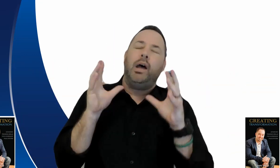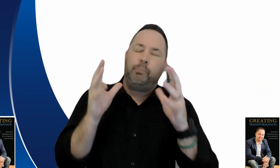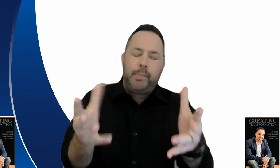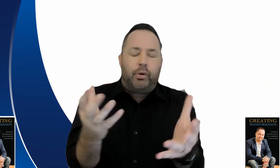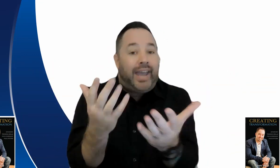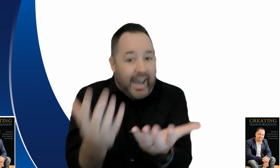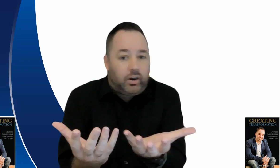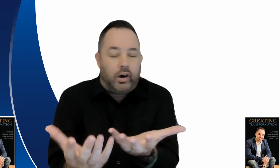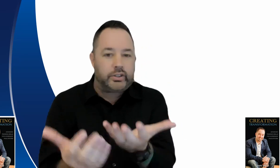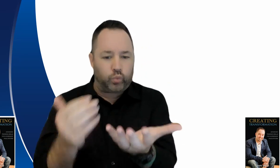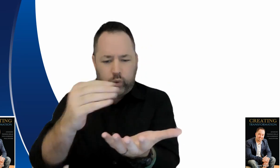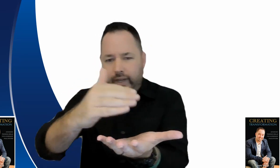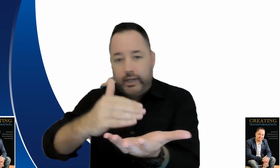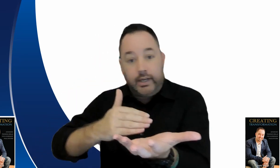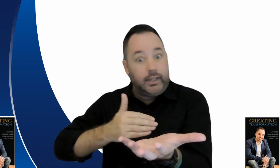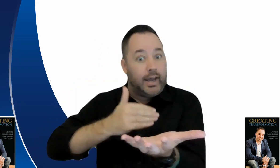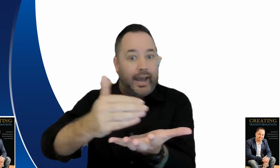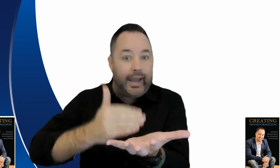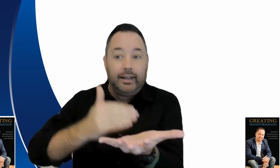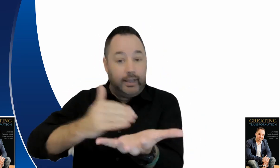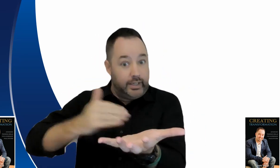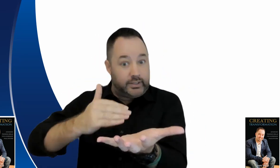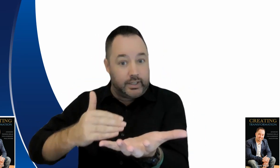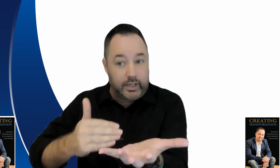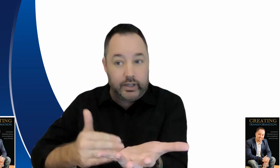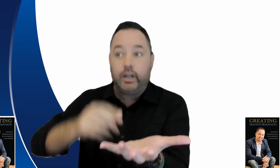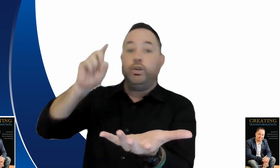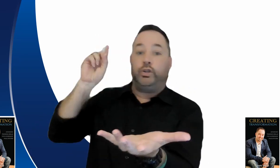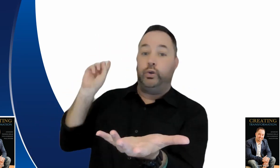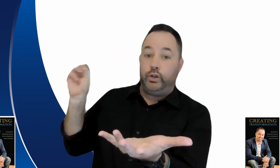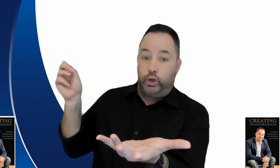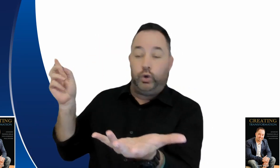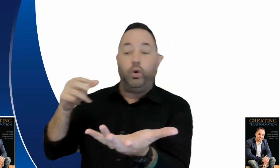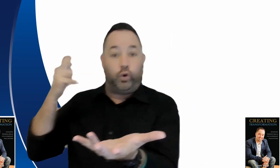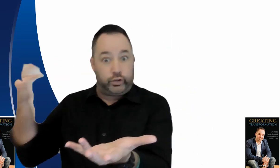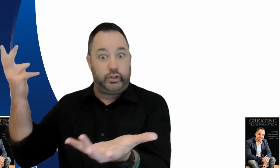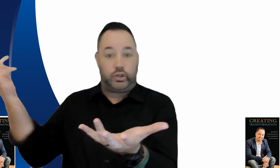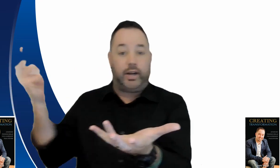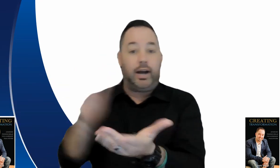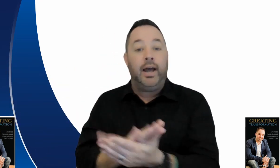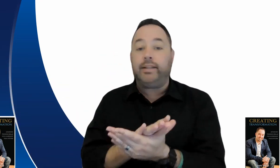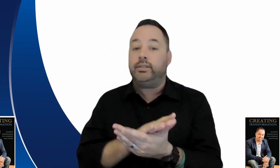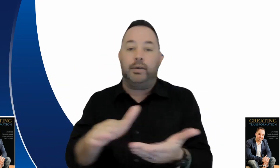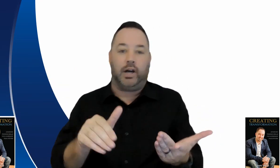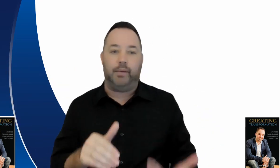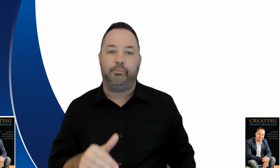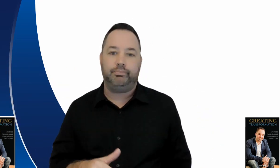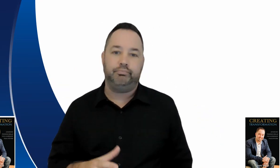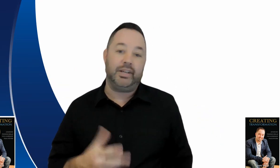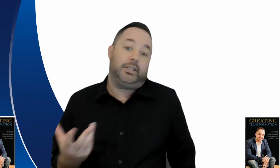people cannot read and listen to you or to the trainer at the same time they